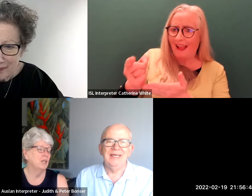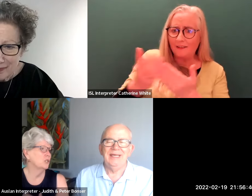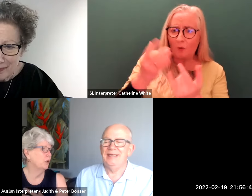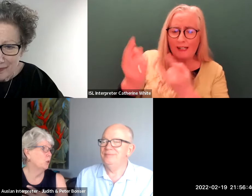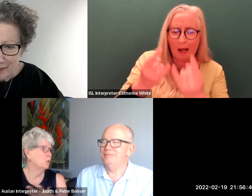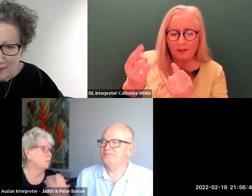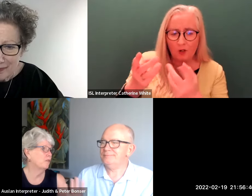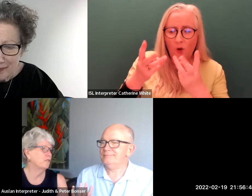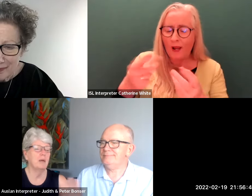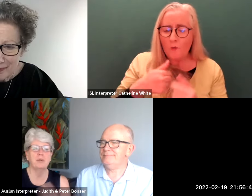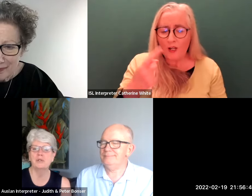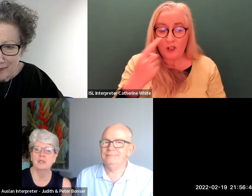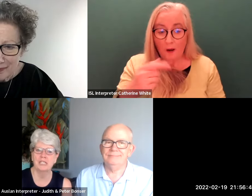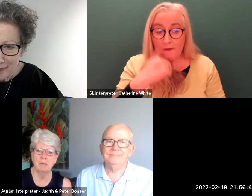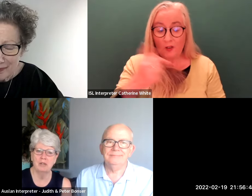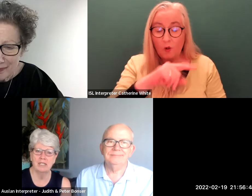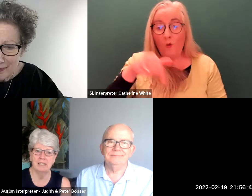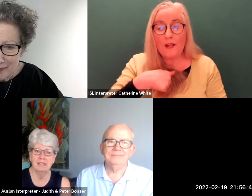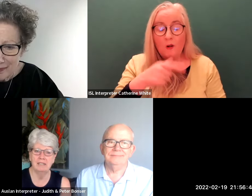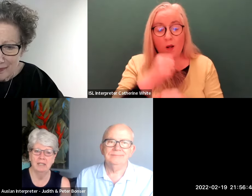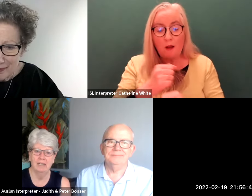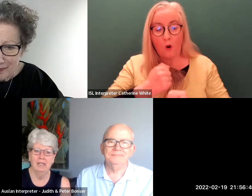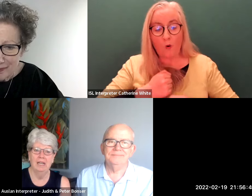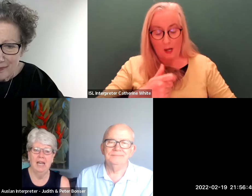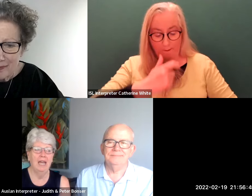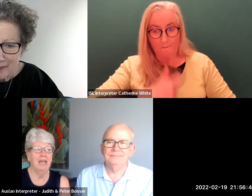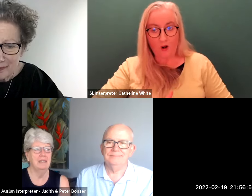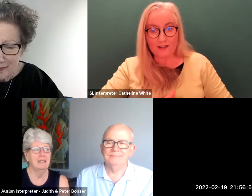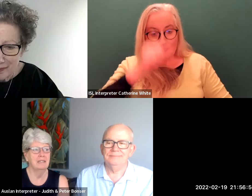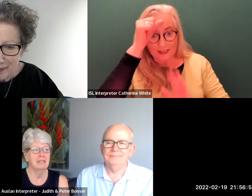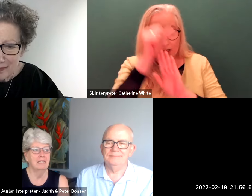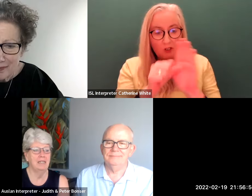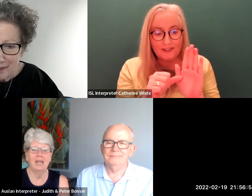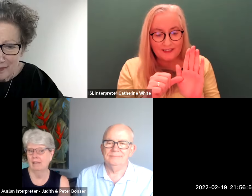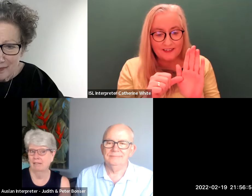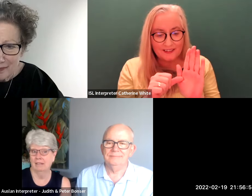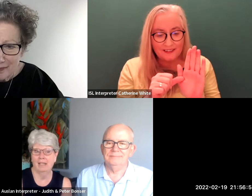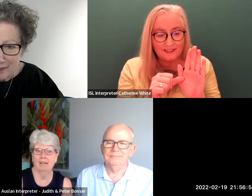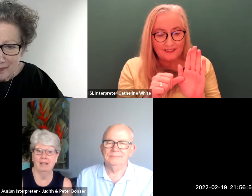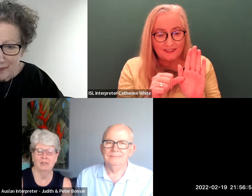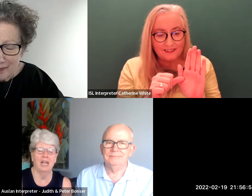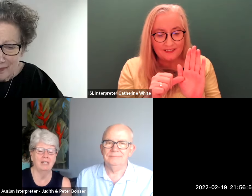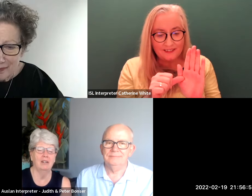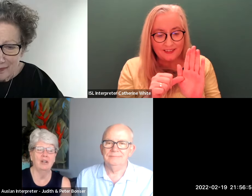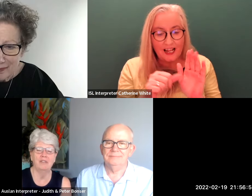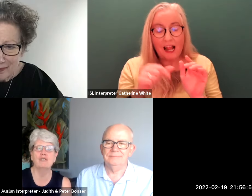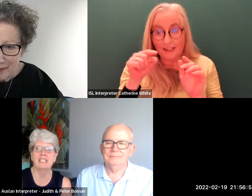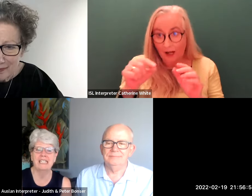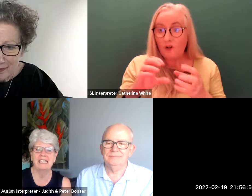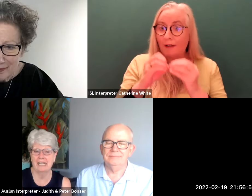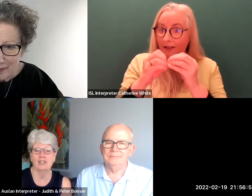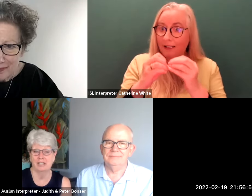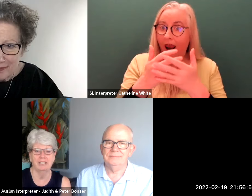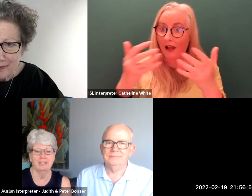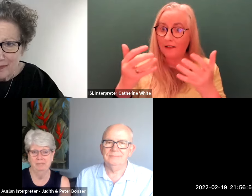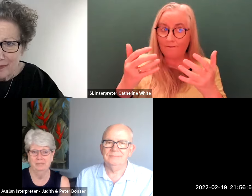it because we all spoke from our personal experiences and yeah yeah it created a lot of interesting